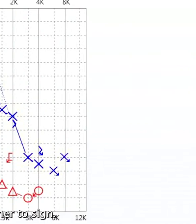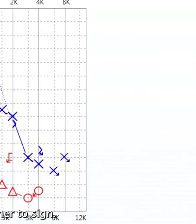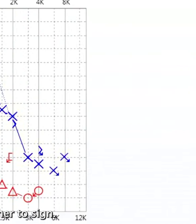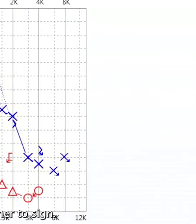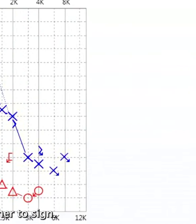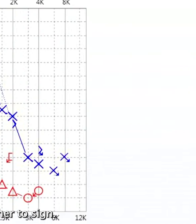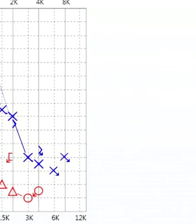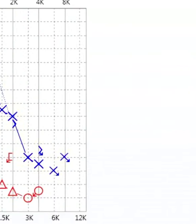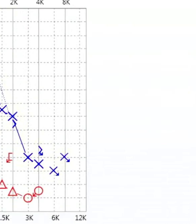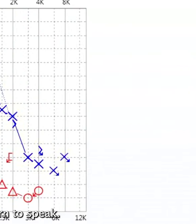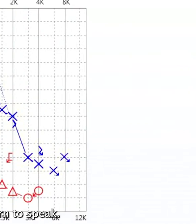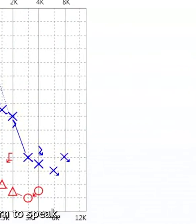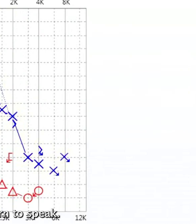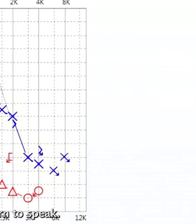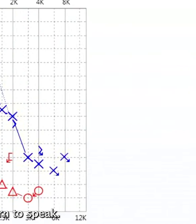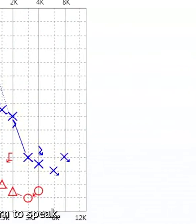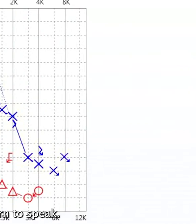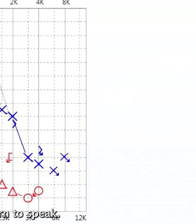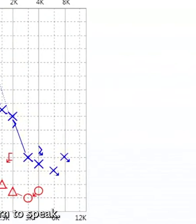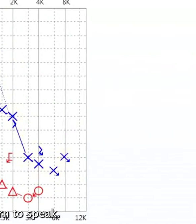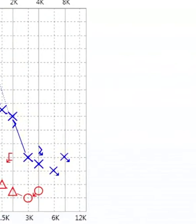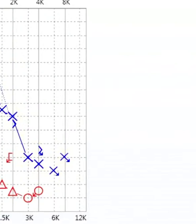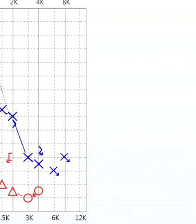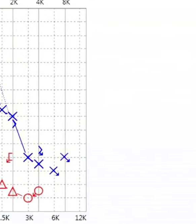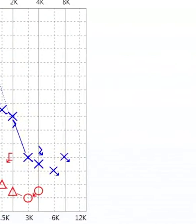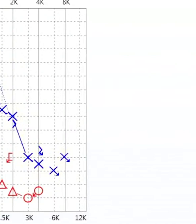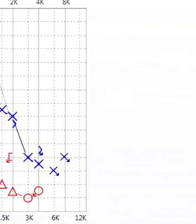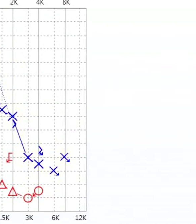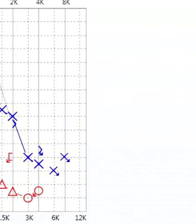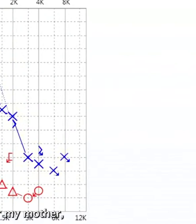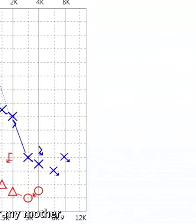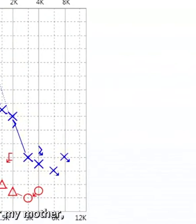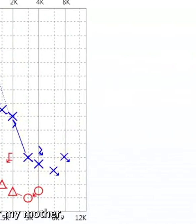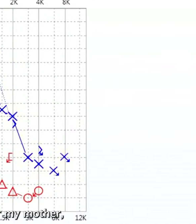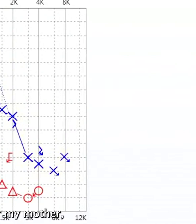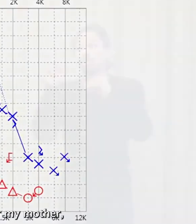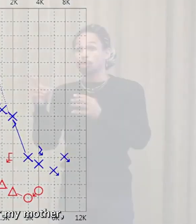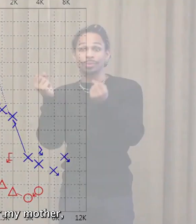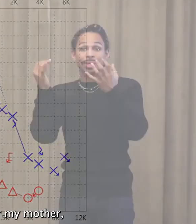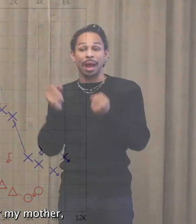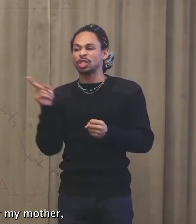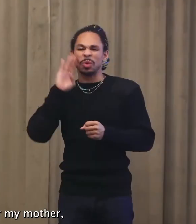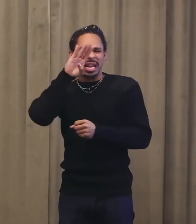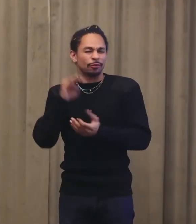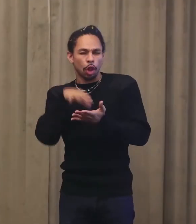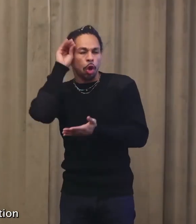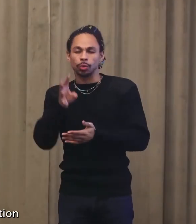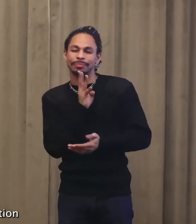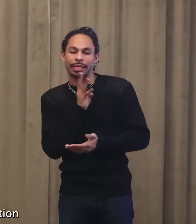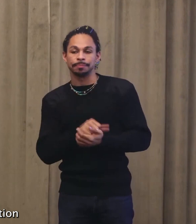teach her to sign, she'll never learn to speak. At that time, for my mother,